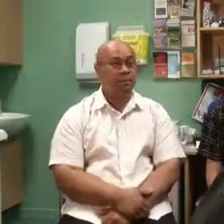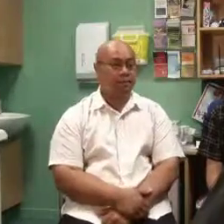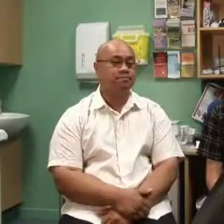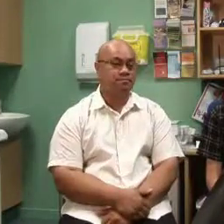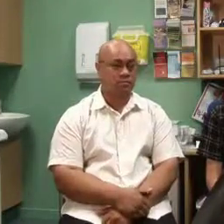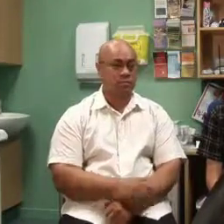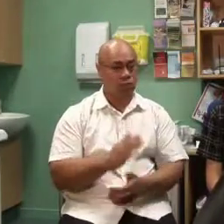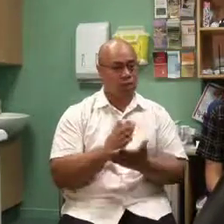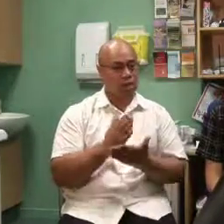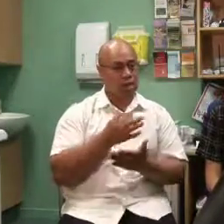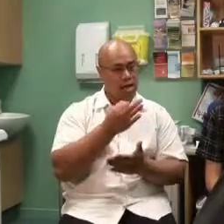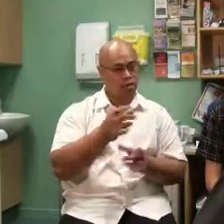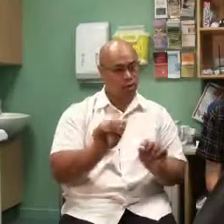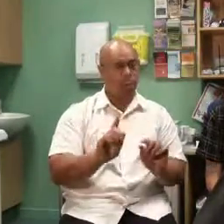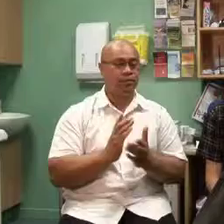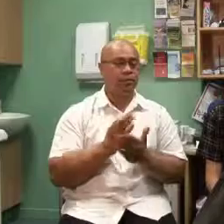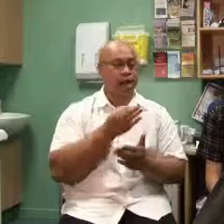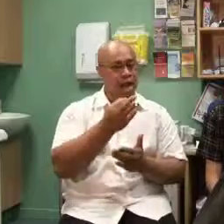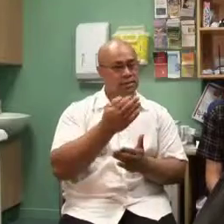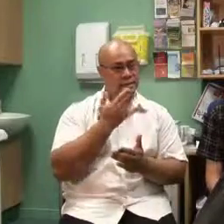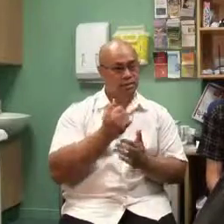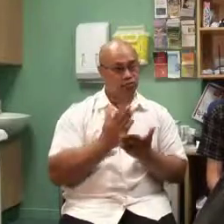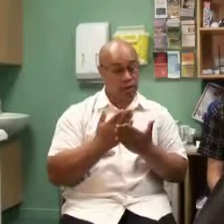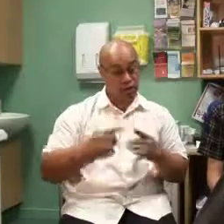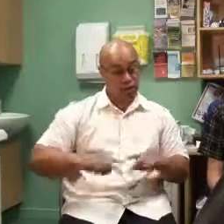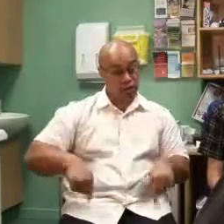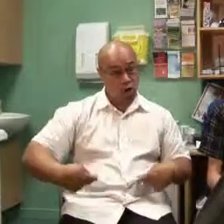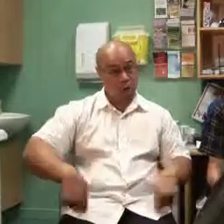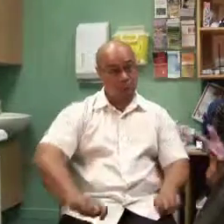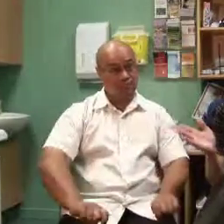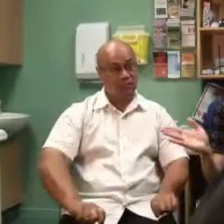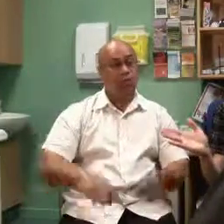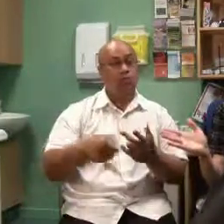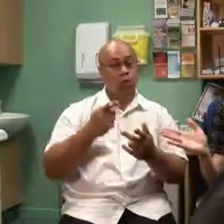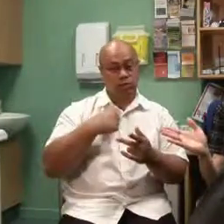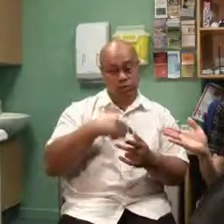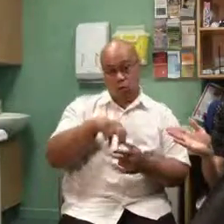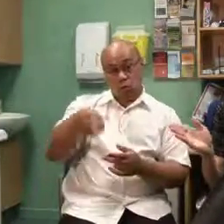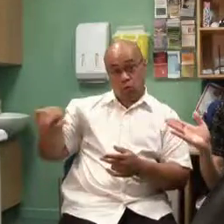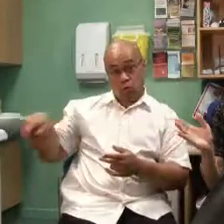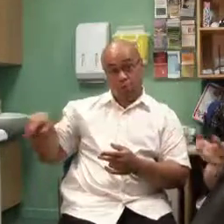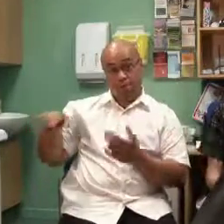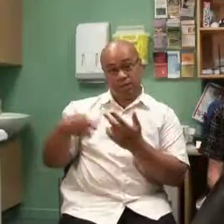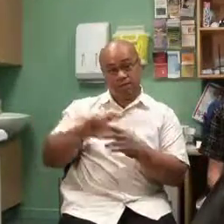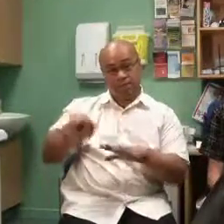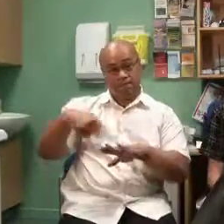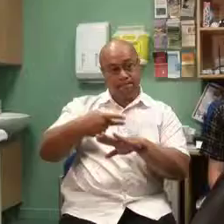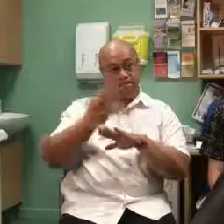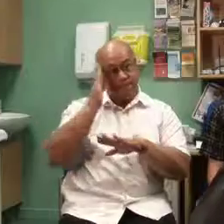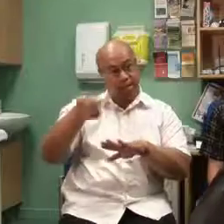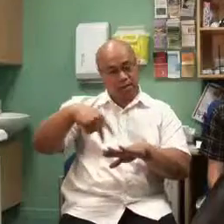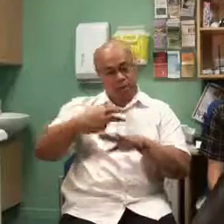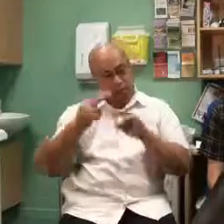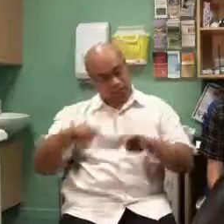Yep. Okay. So what I need to ask you to do is I need to ask you to slip your jeans off and come and stand over here and pop up on the bed and